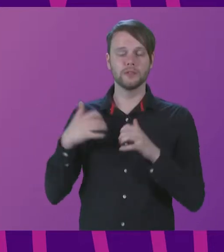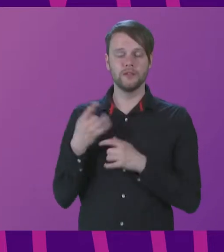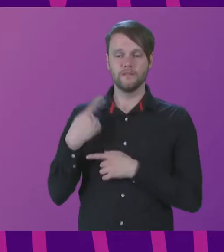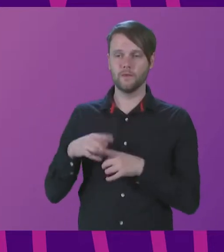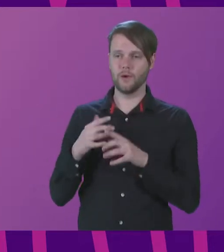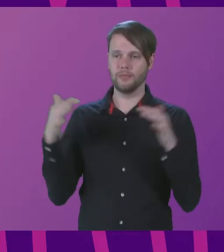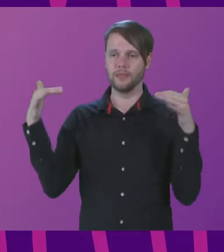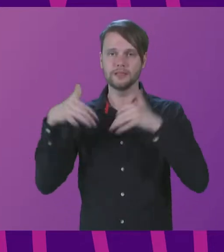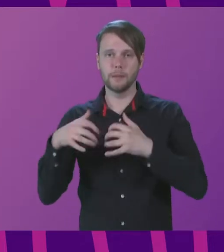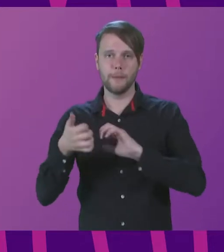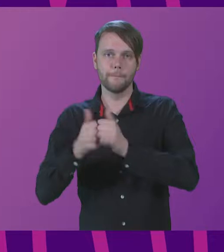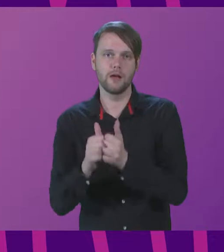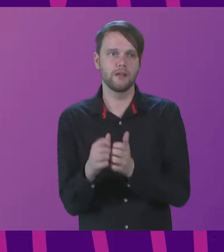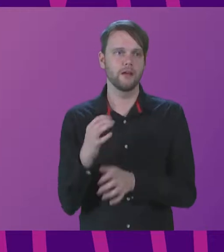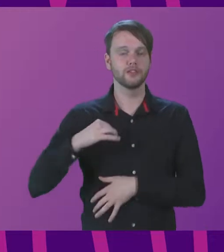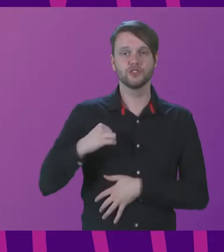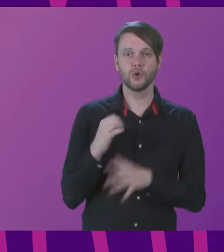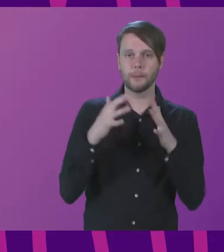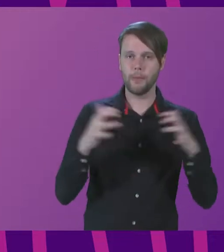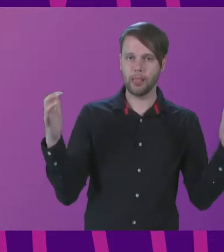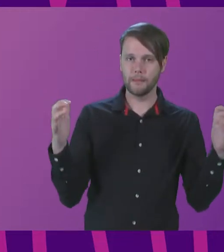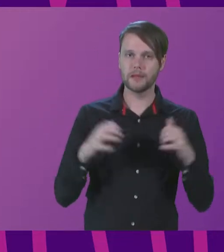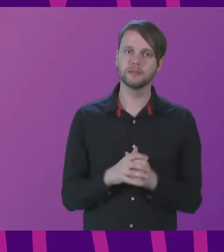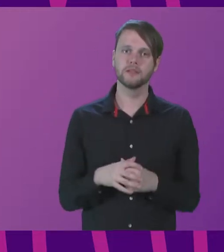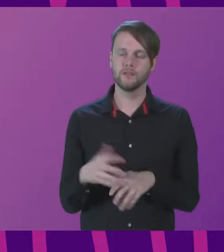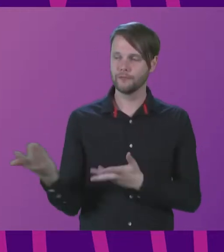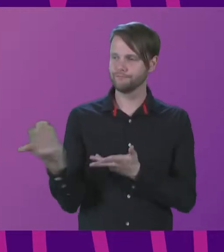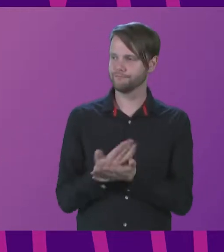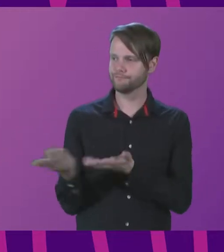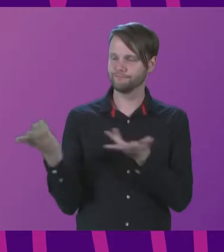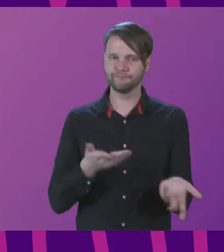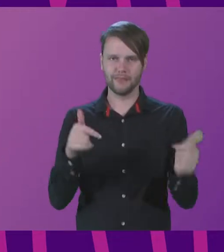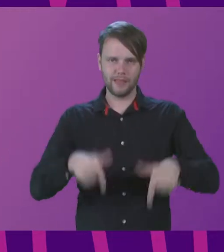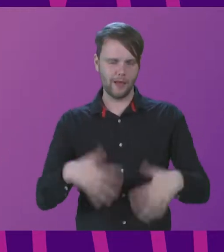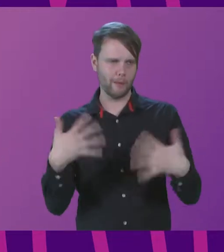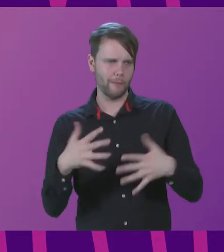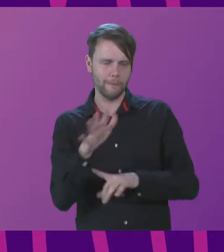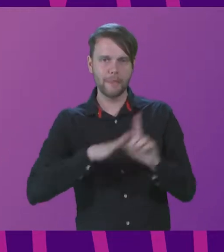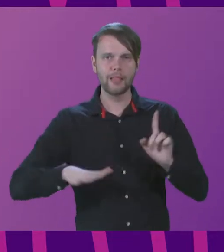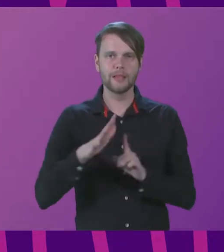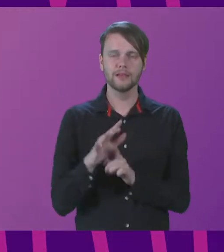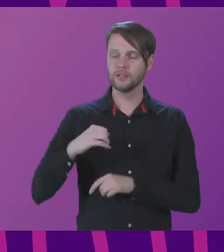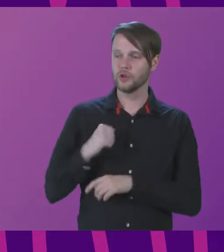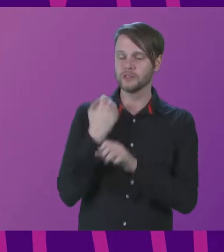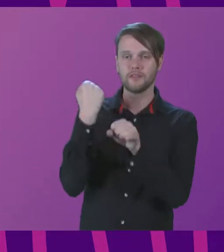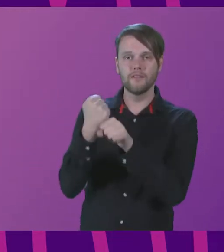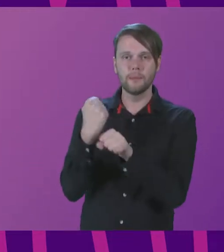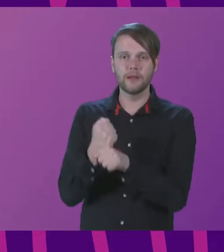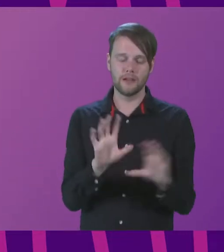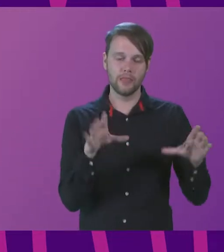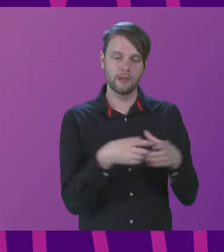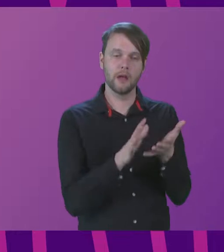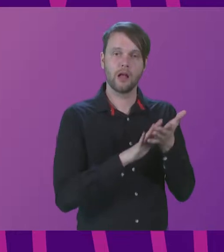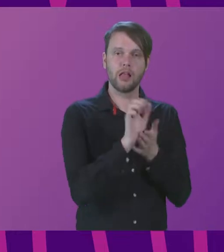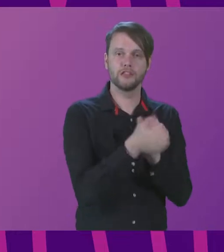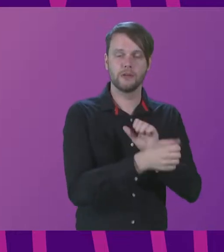summit partners, to the Scottish Parliament for hosting us in this magnificent place, to the Scottish Government, to the Department of Culture,